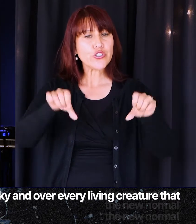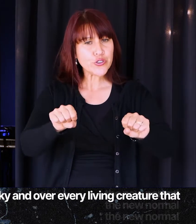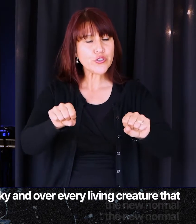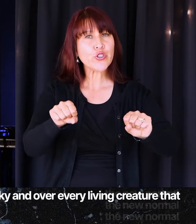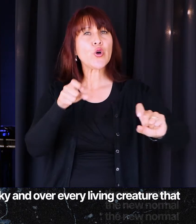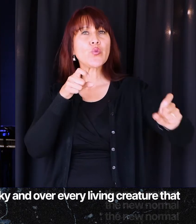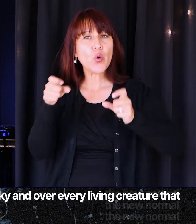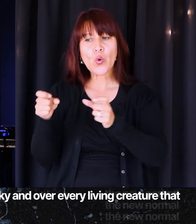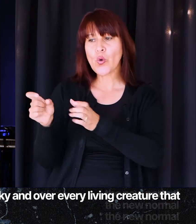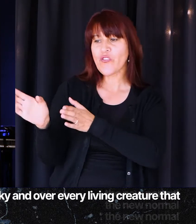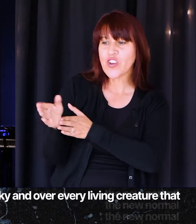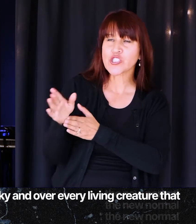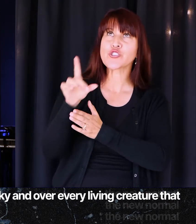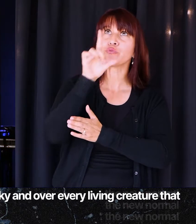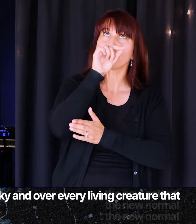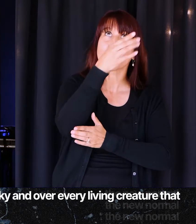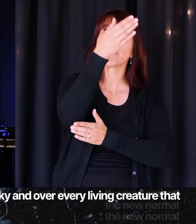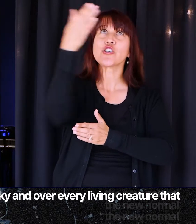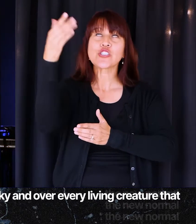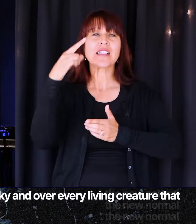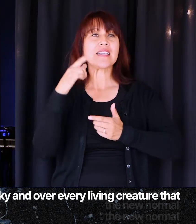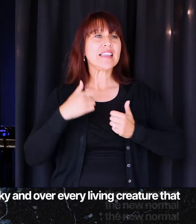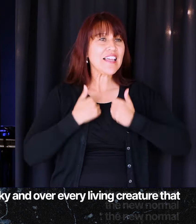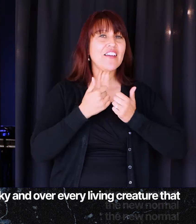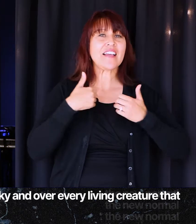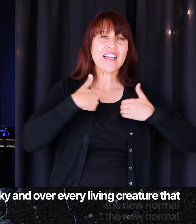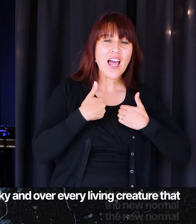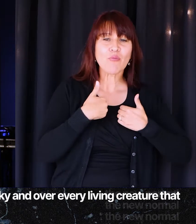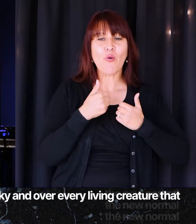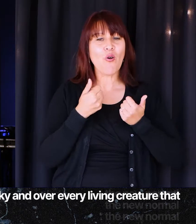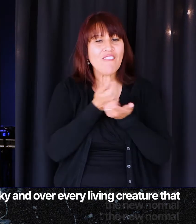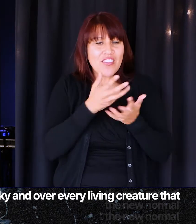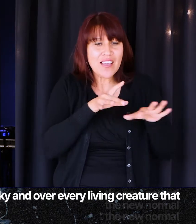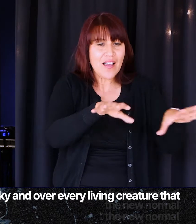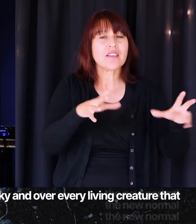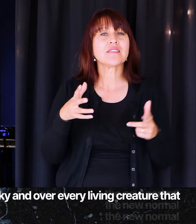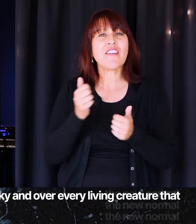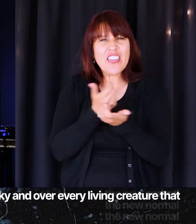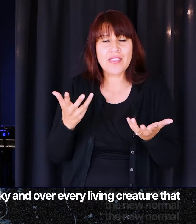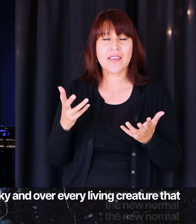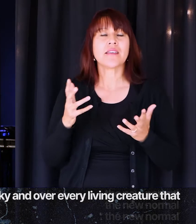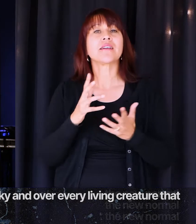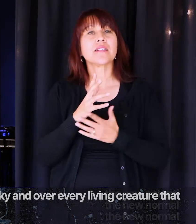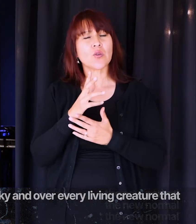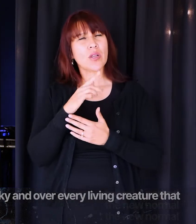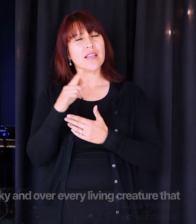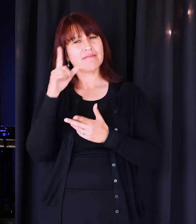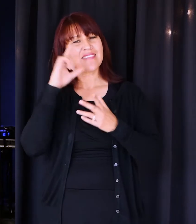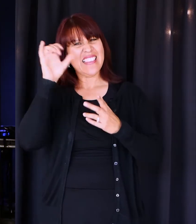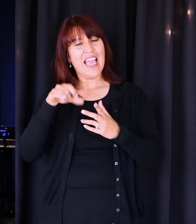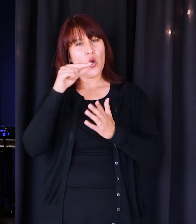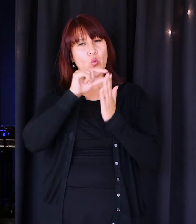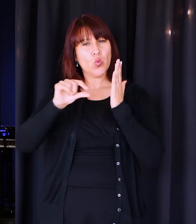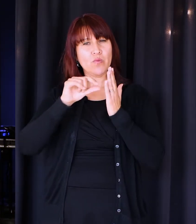rule over the fish and the birds and every living creature. Listen, as I read this passage in Genesis, it paints a picture